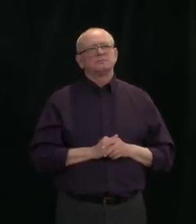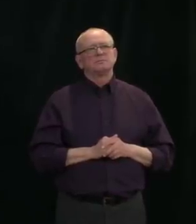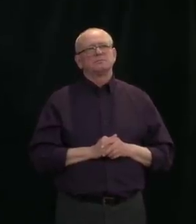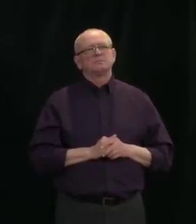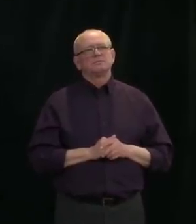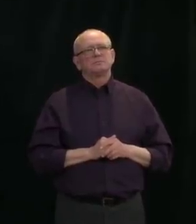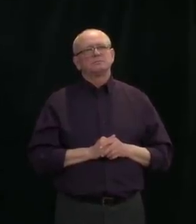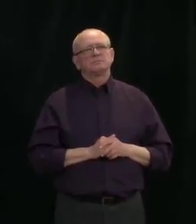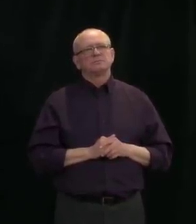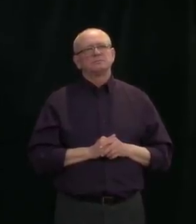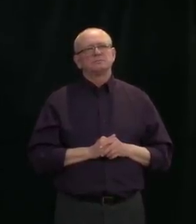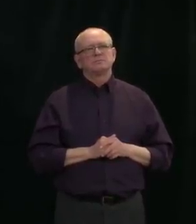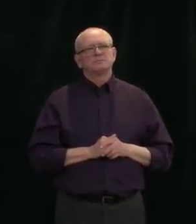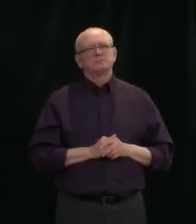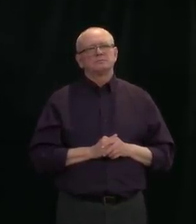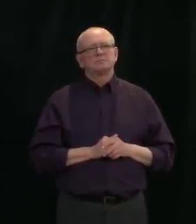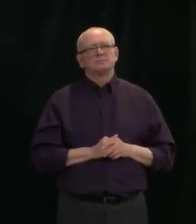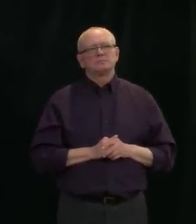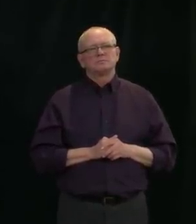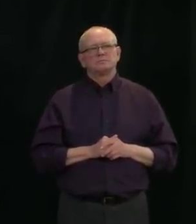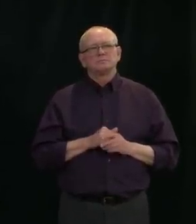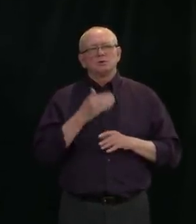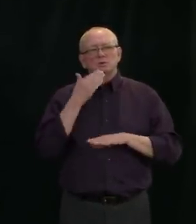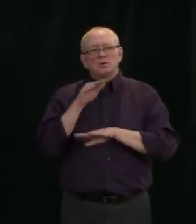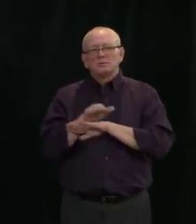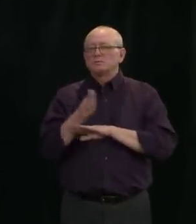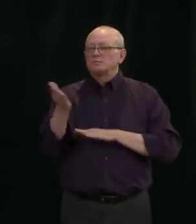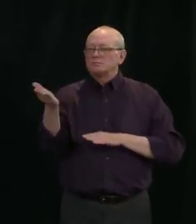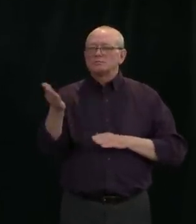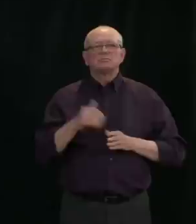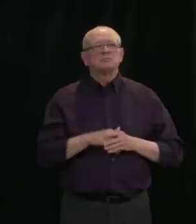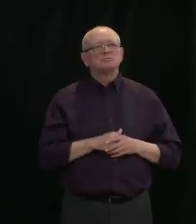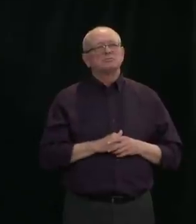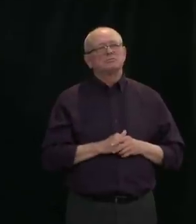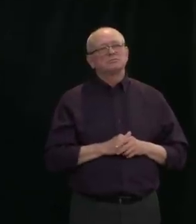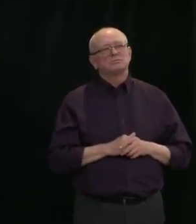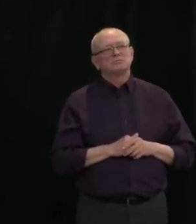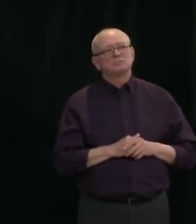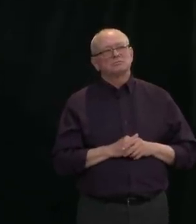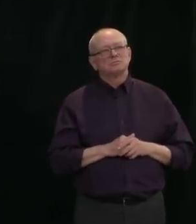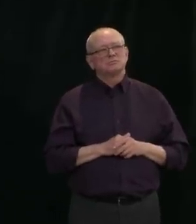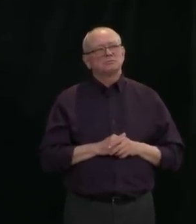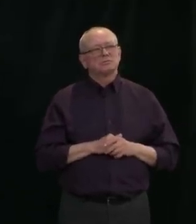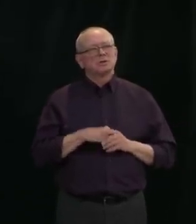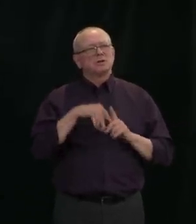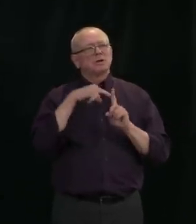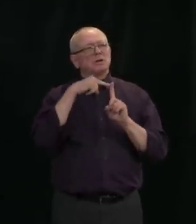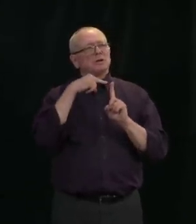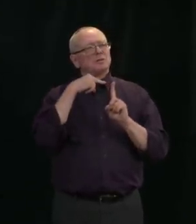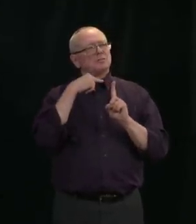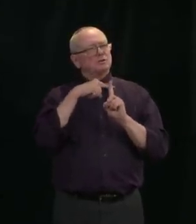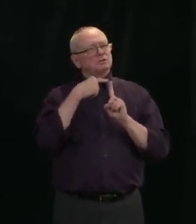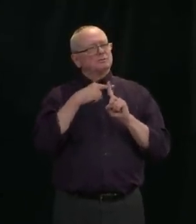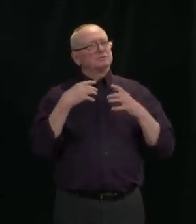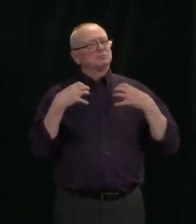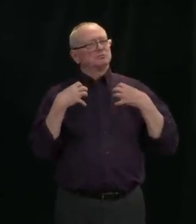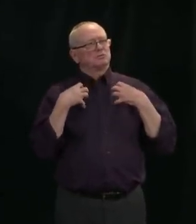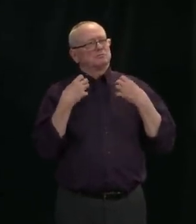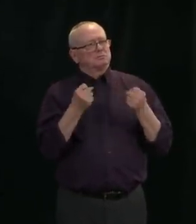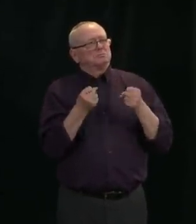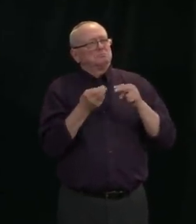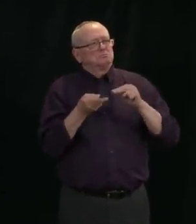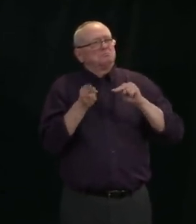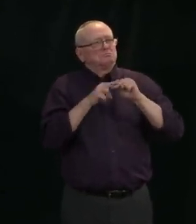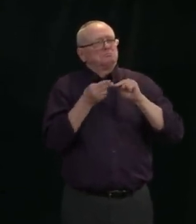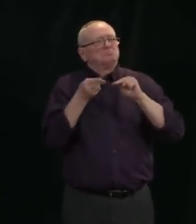Good afternoon, Dr. Hinshaw. Always good news when you could see a lot of recovered cases. Is there anything that you may have